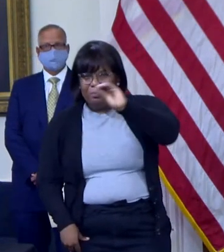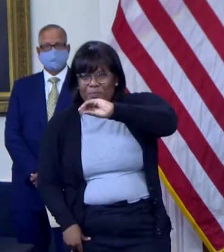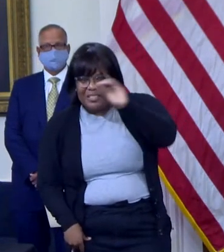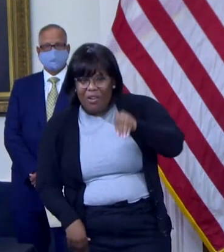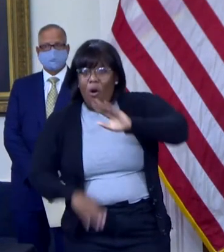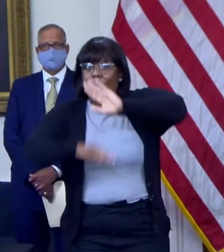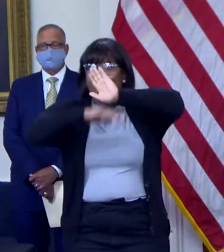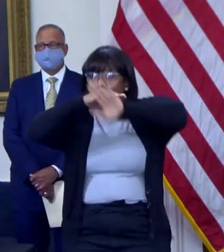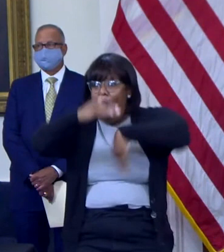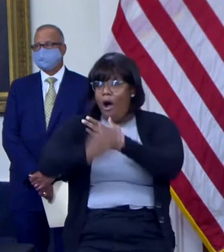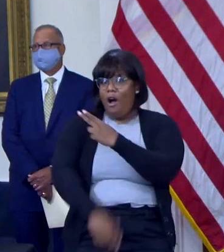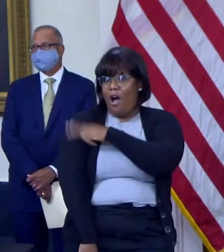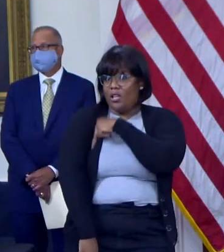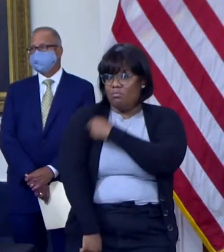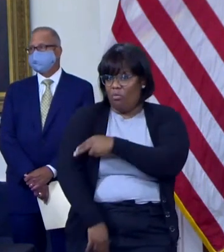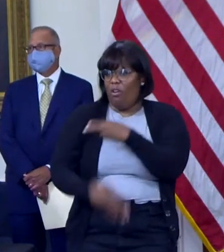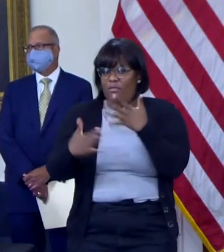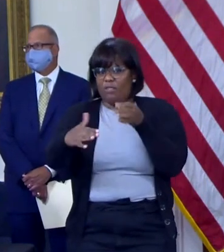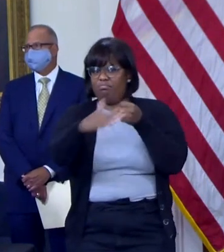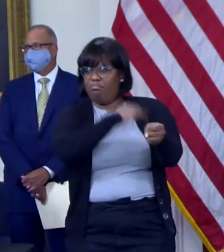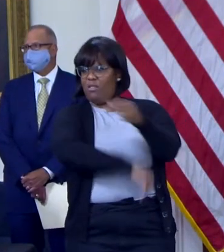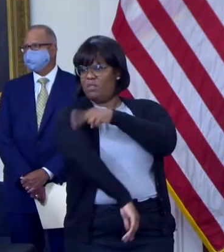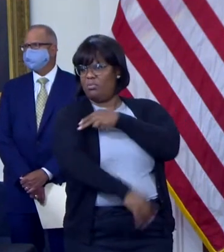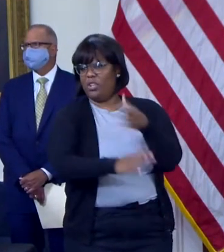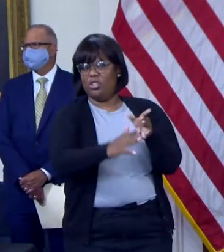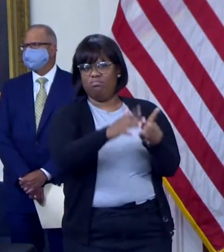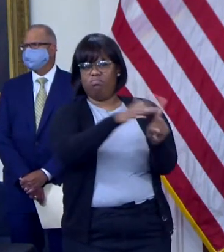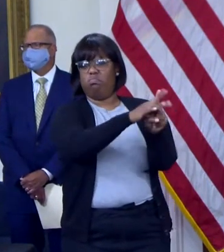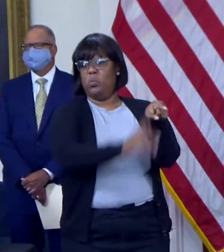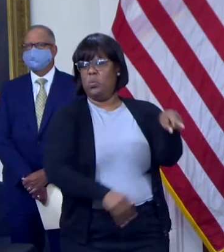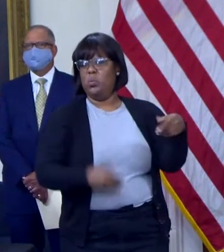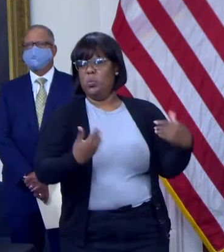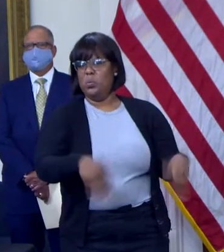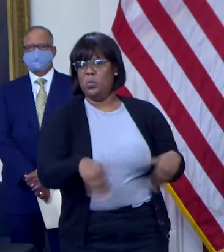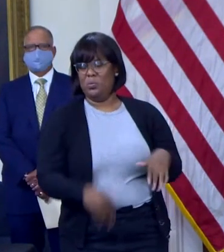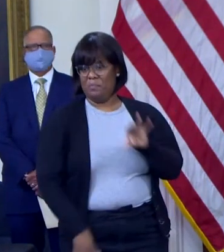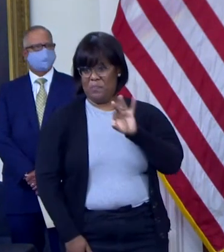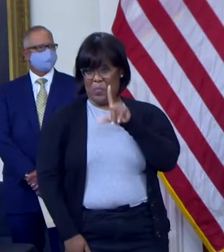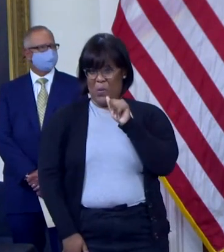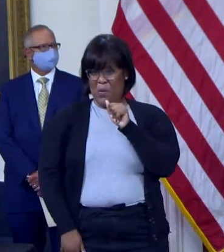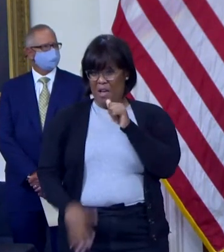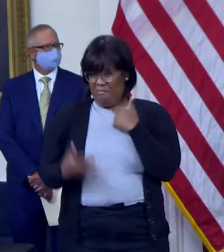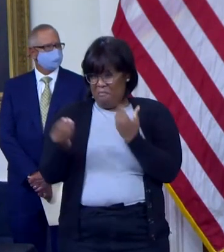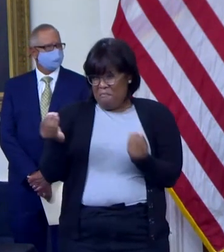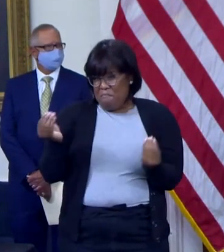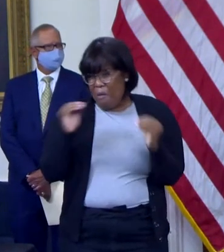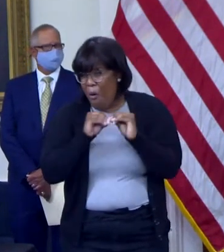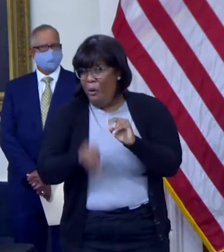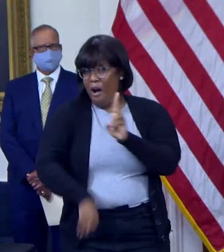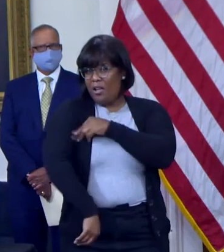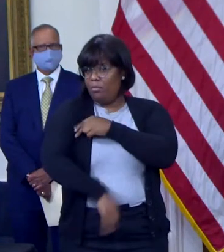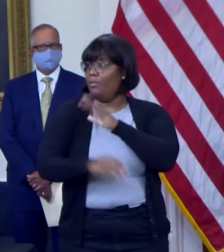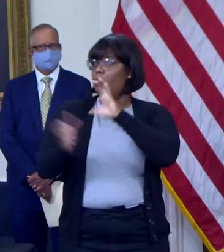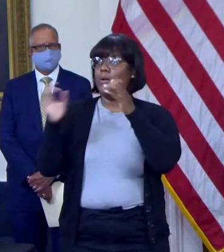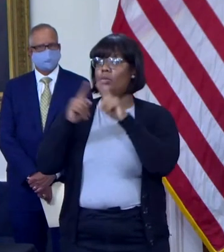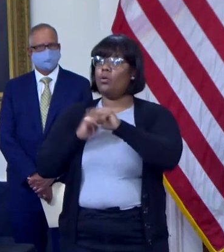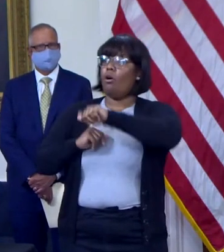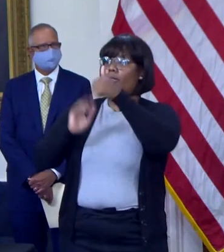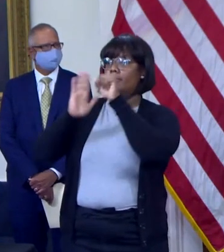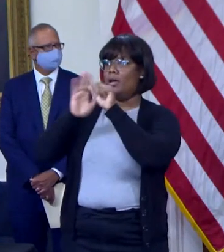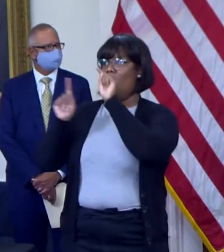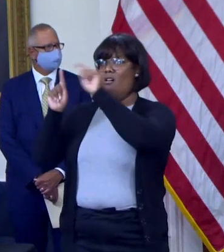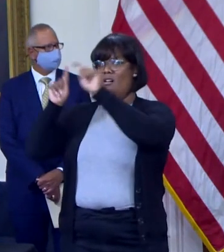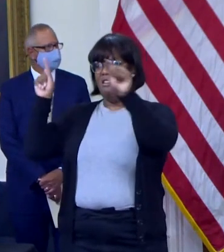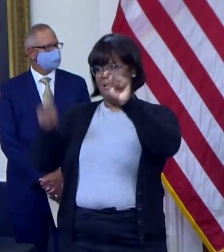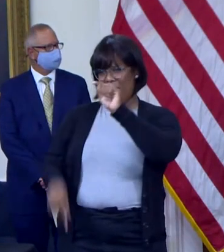more new cases in the past week, more than 30 states combined. Here in Maryland, our hospitalizations are